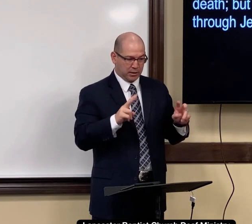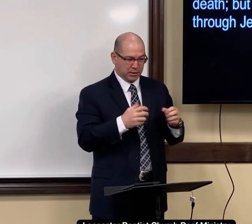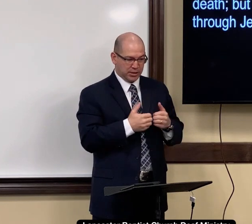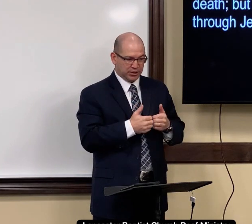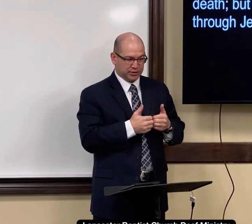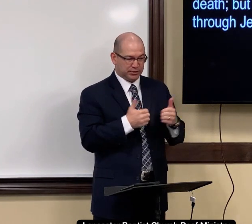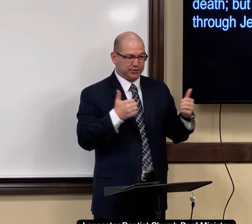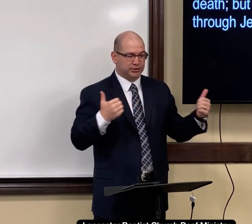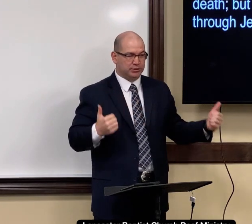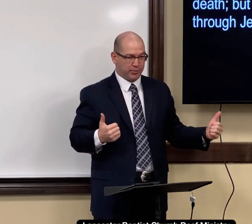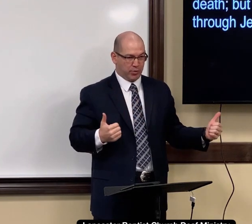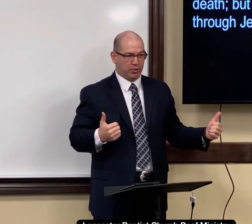separate.